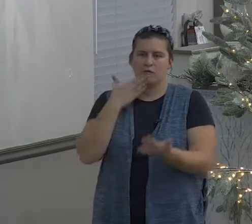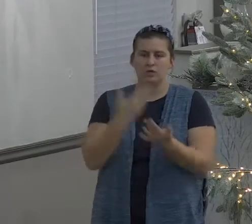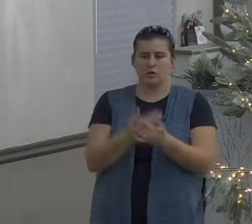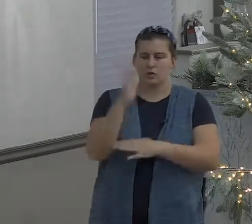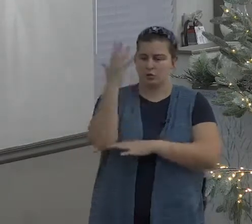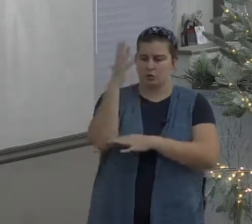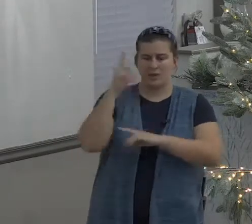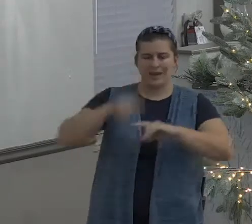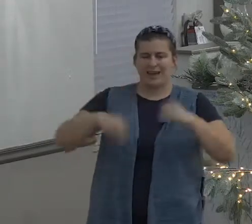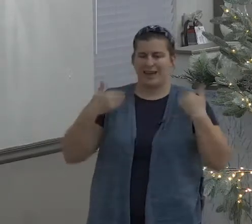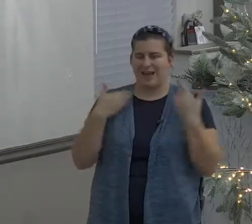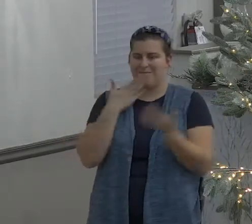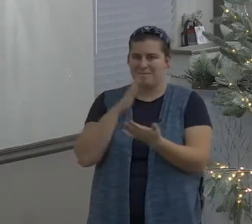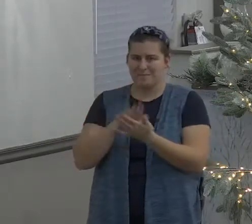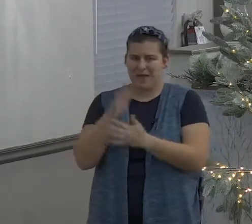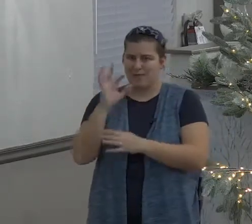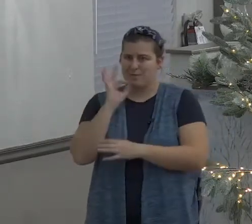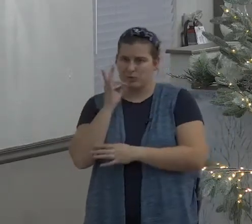are you sure you saved